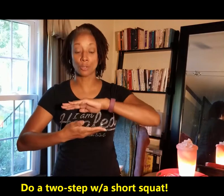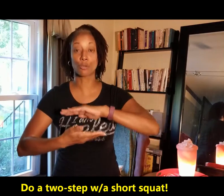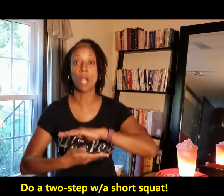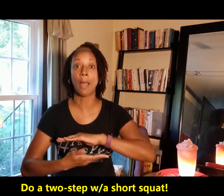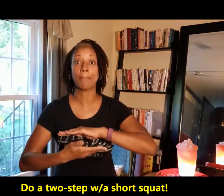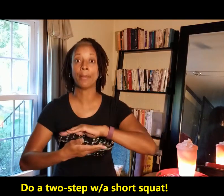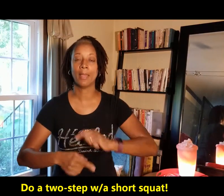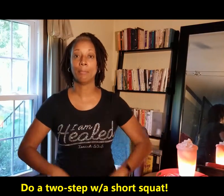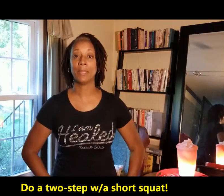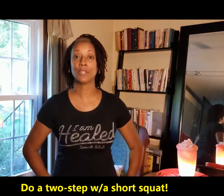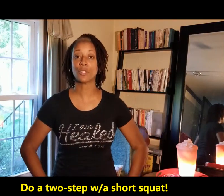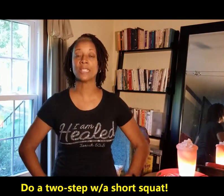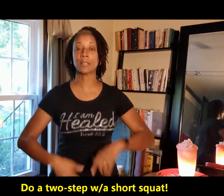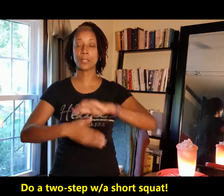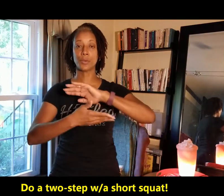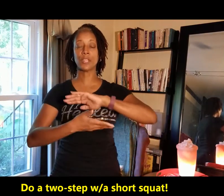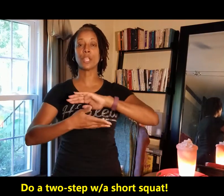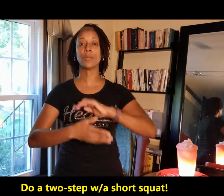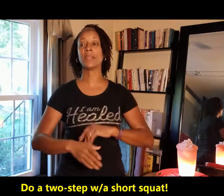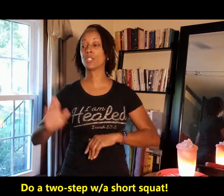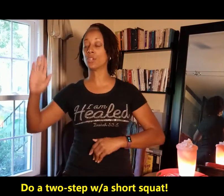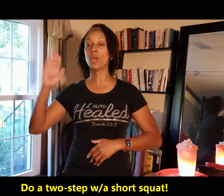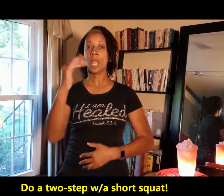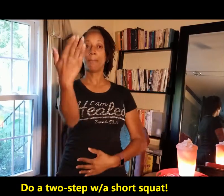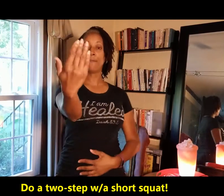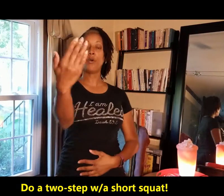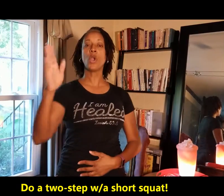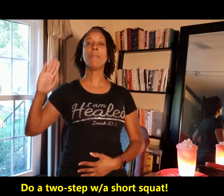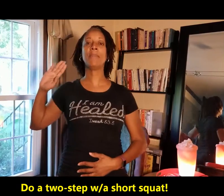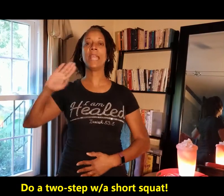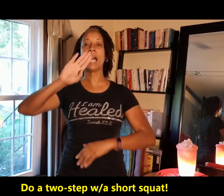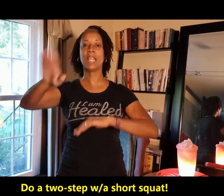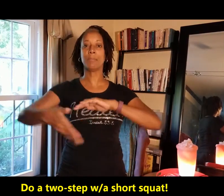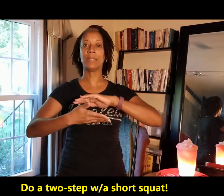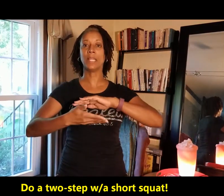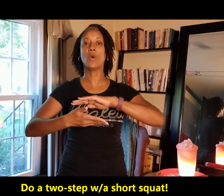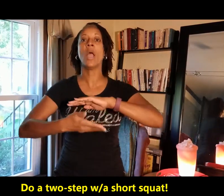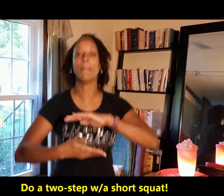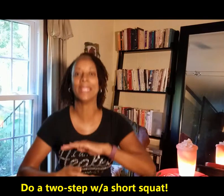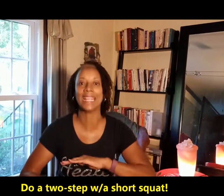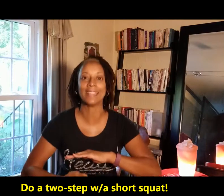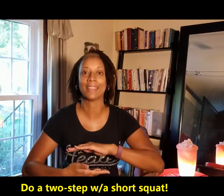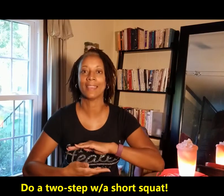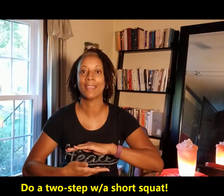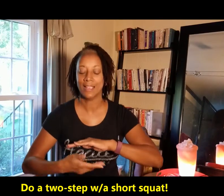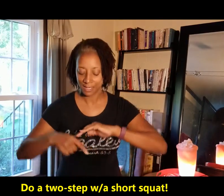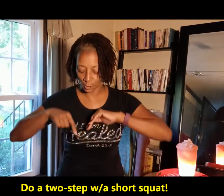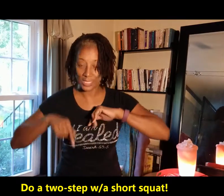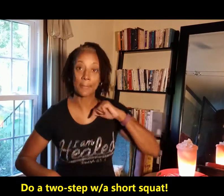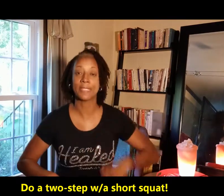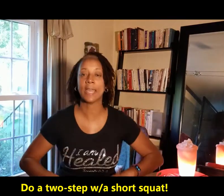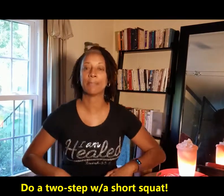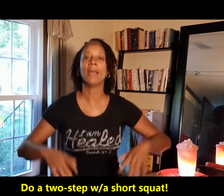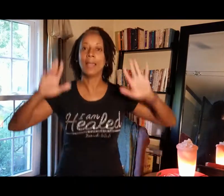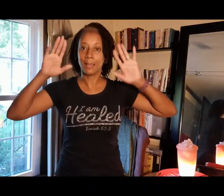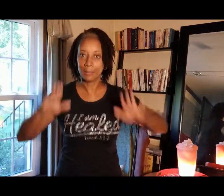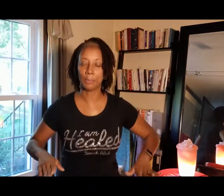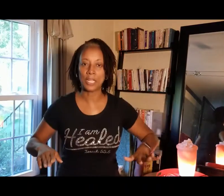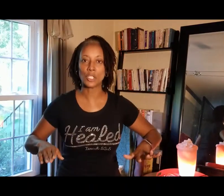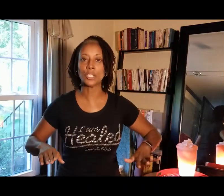drop, bend your knees a little when you go there. So before, behind, below, beneath. Your step, step brings you